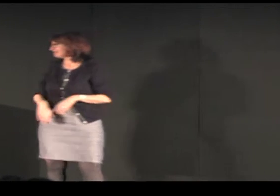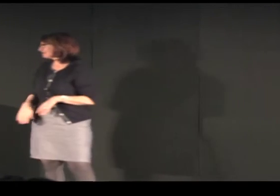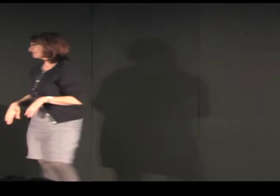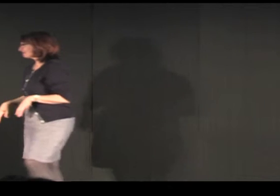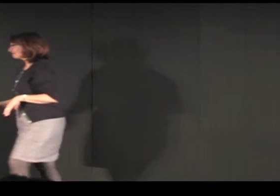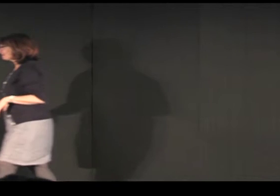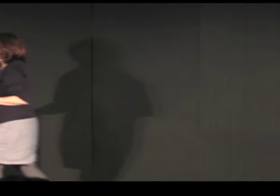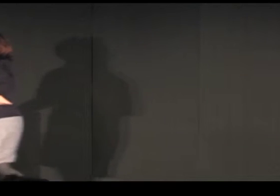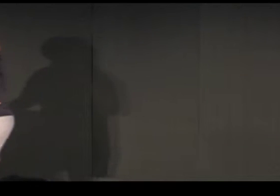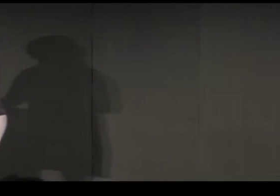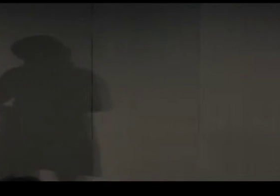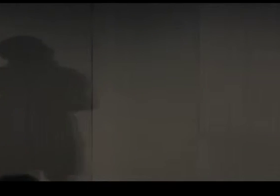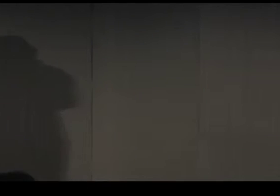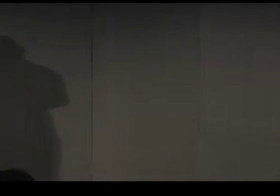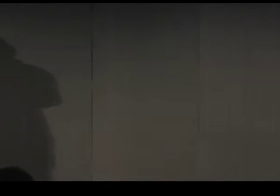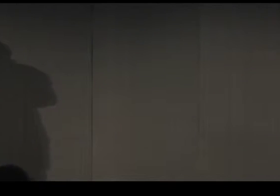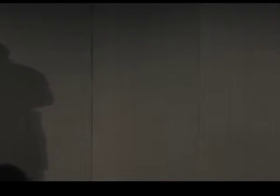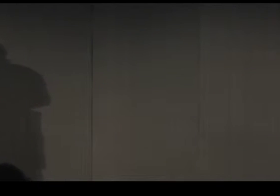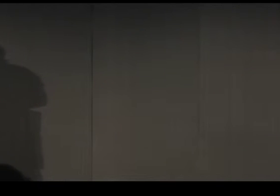so this has been very fascinating to us